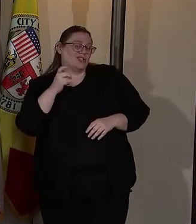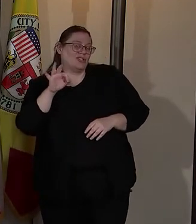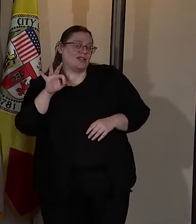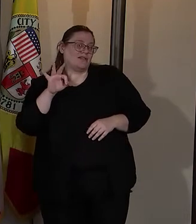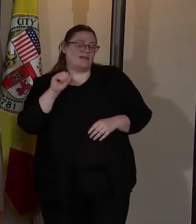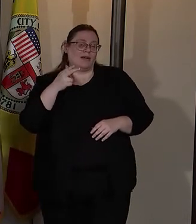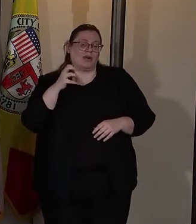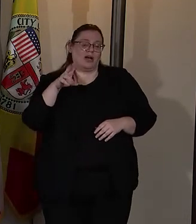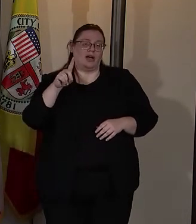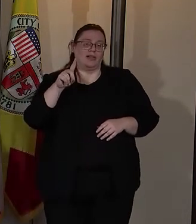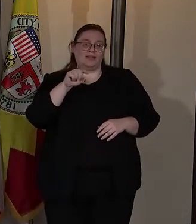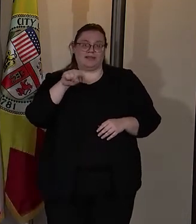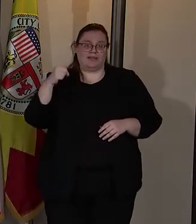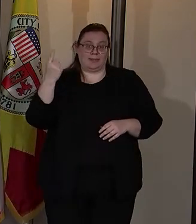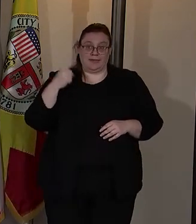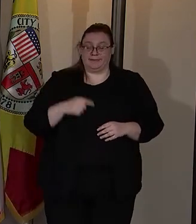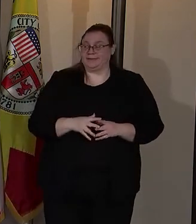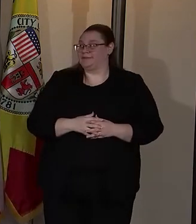Tengarides.